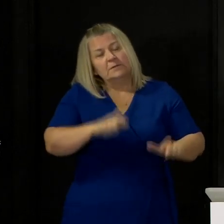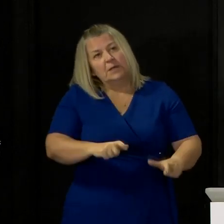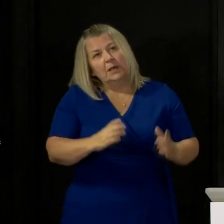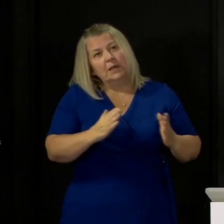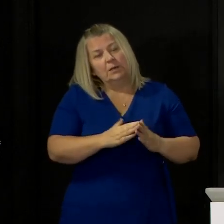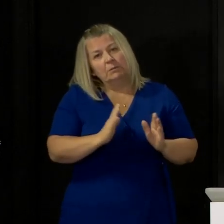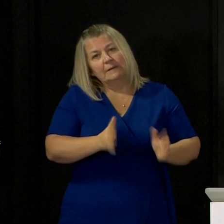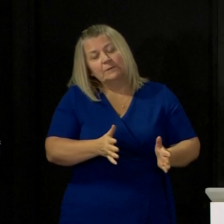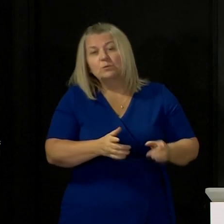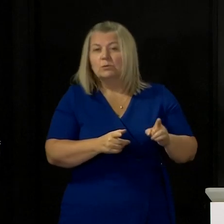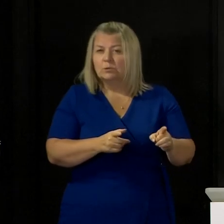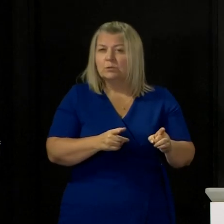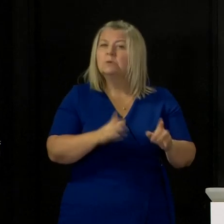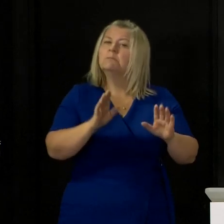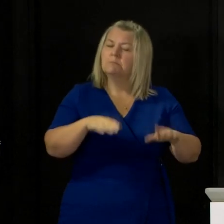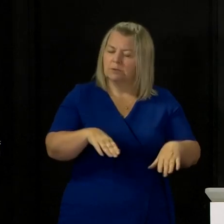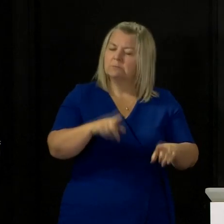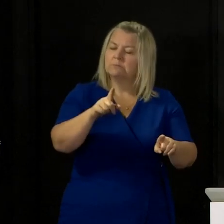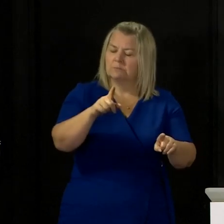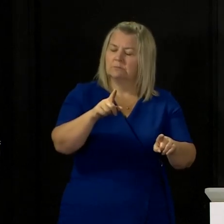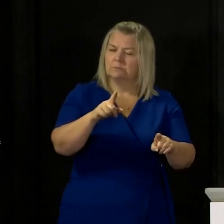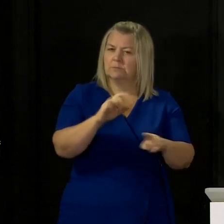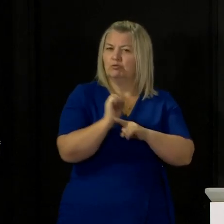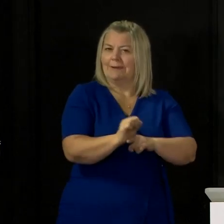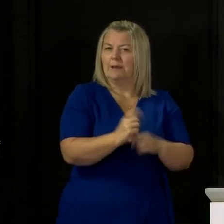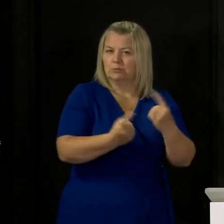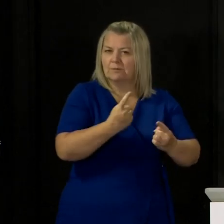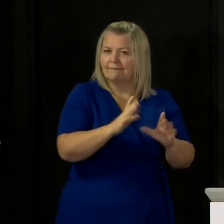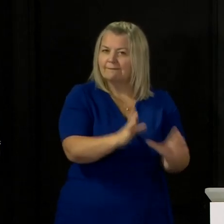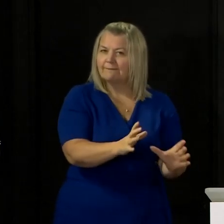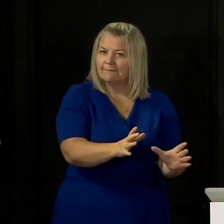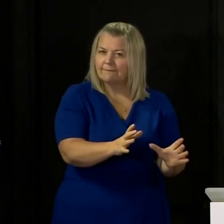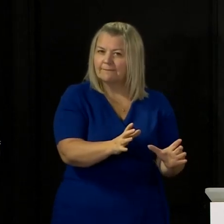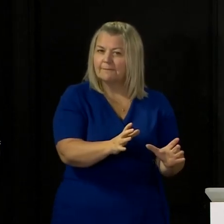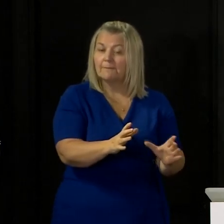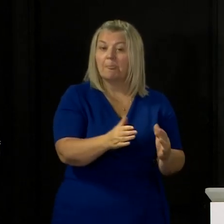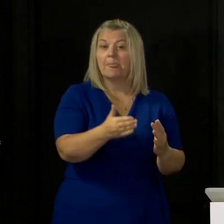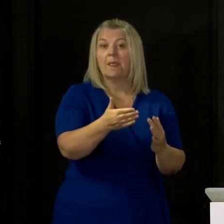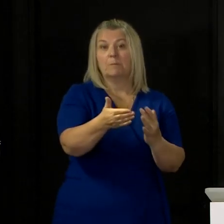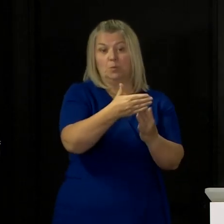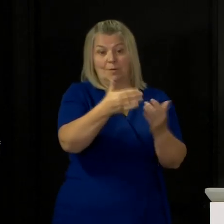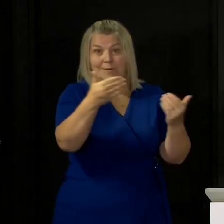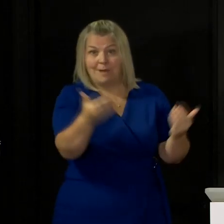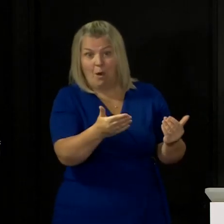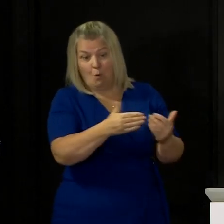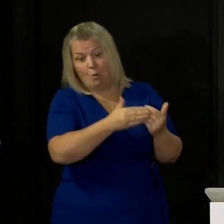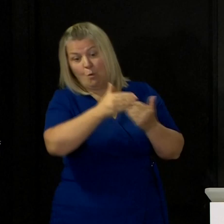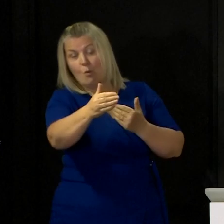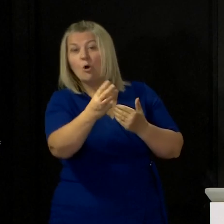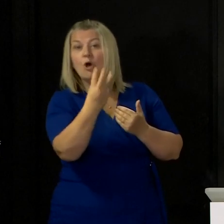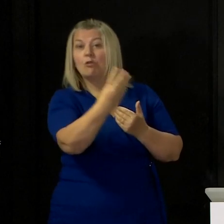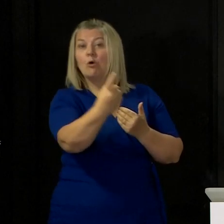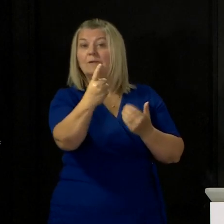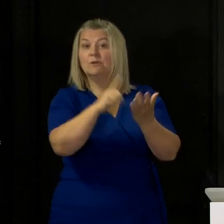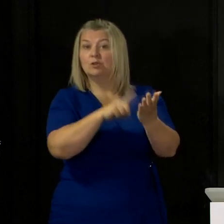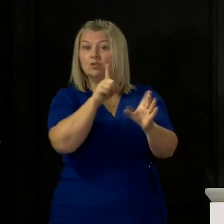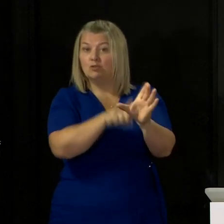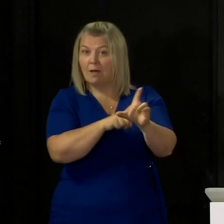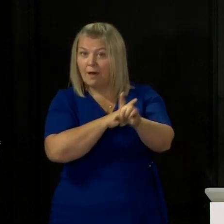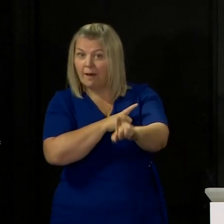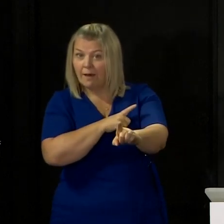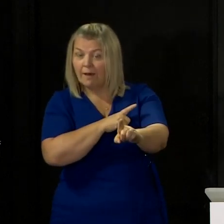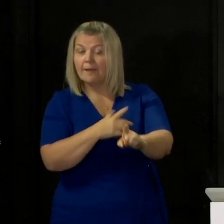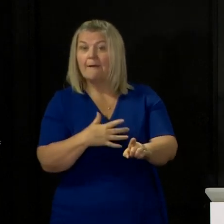these restrictions for longer than is necessary and between now and the 31st of July if we can ease them any more we will do that if the